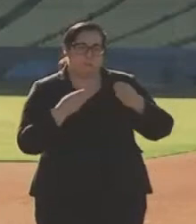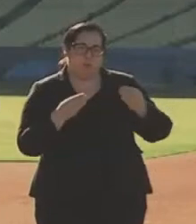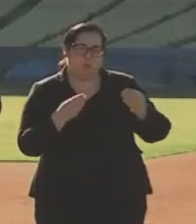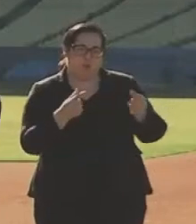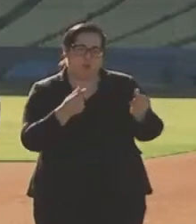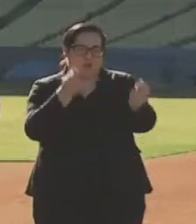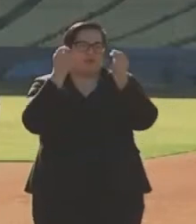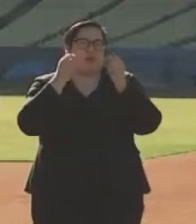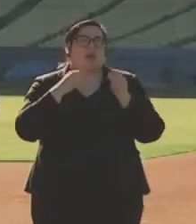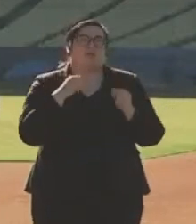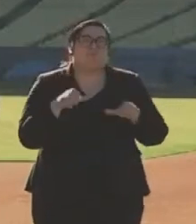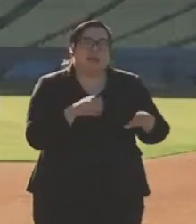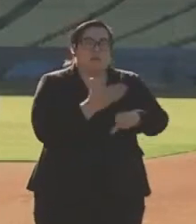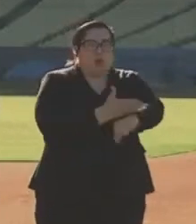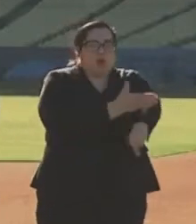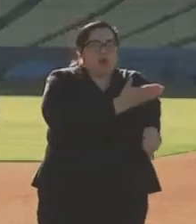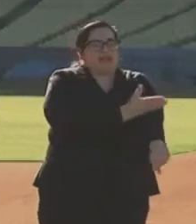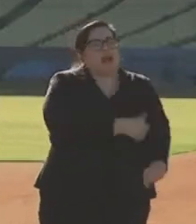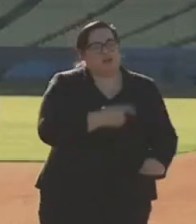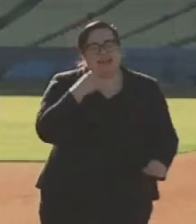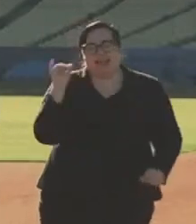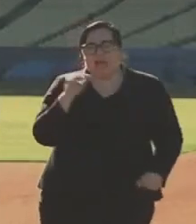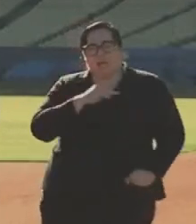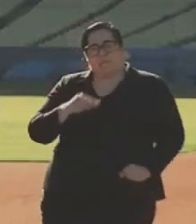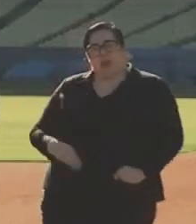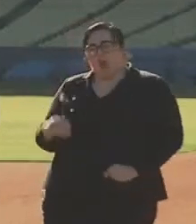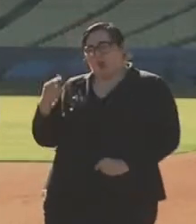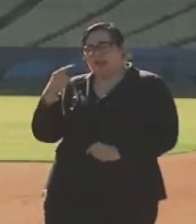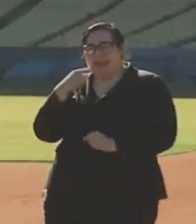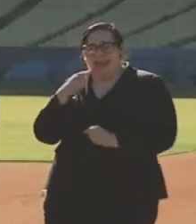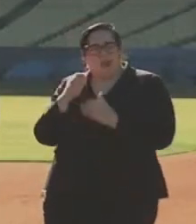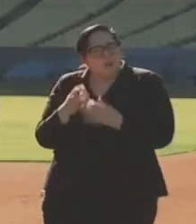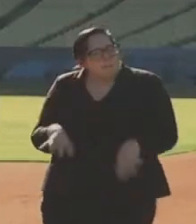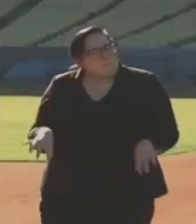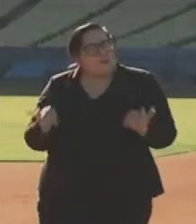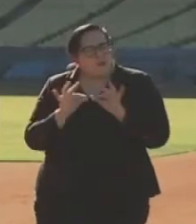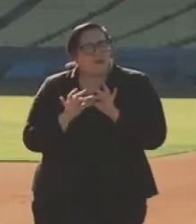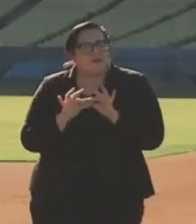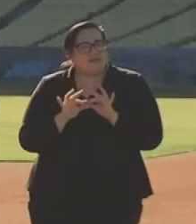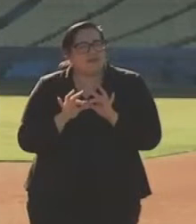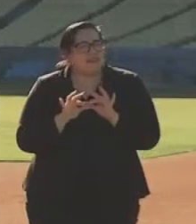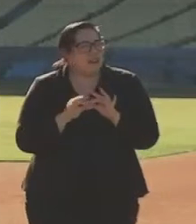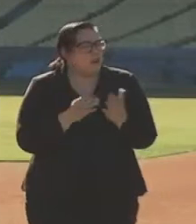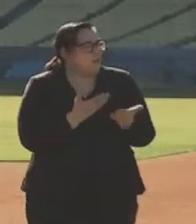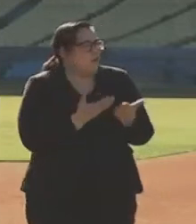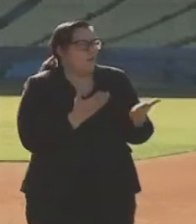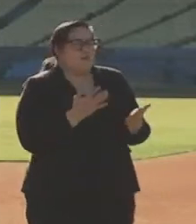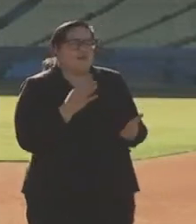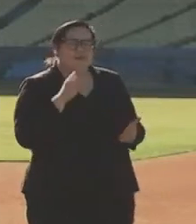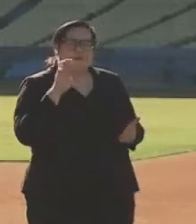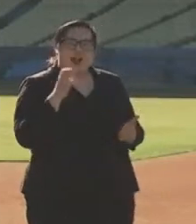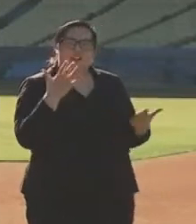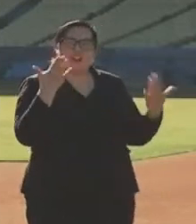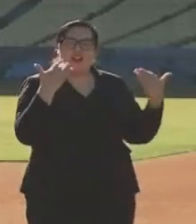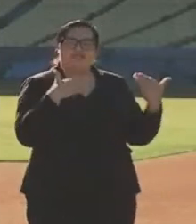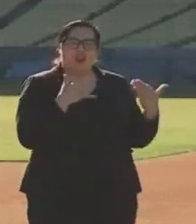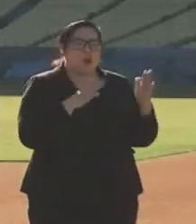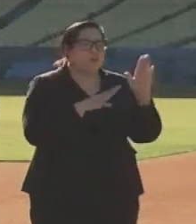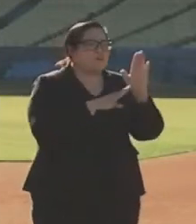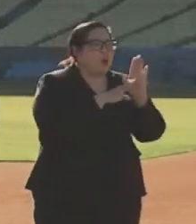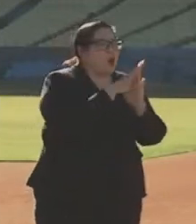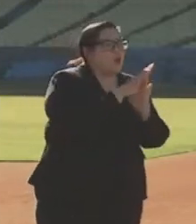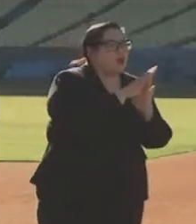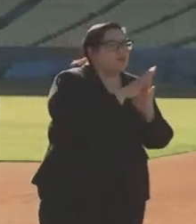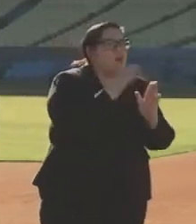speed. And may I say, as Mayor Garcetti said, how significant it is, the fresh air of progress versus the stale